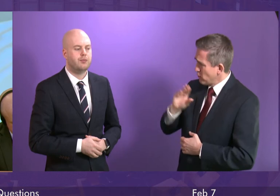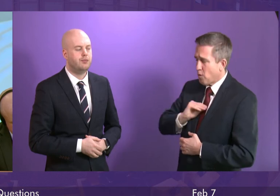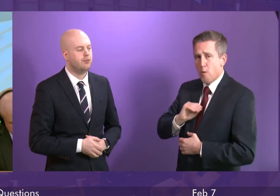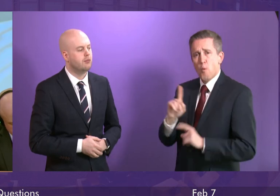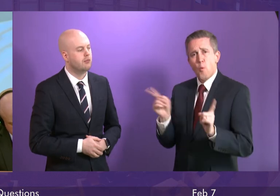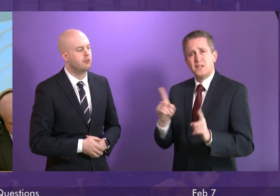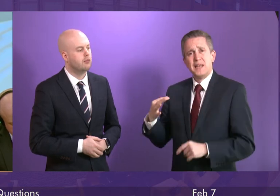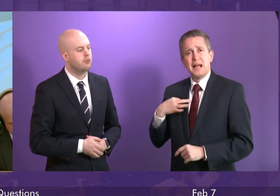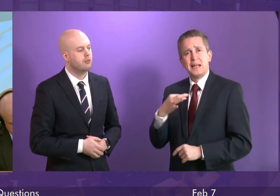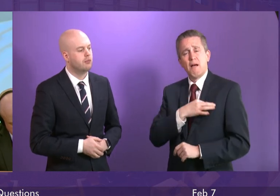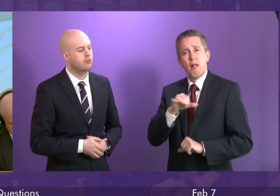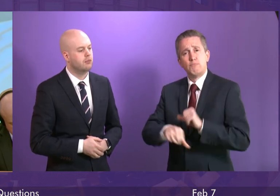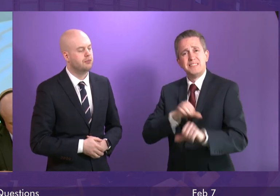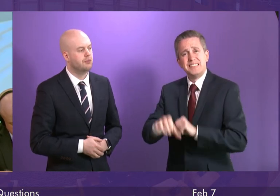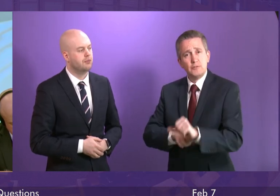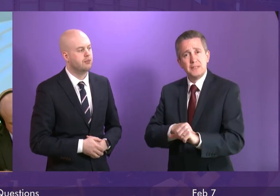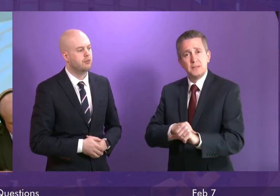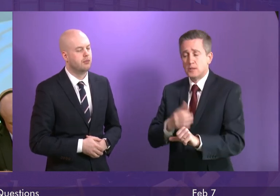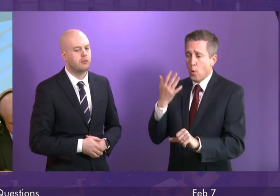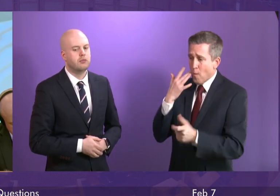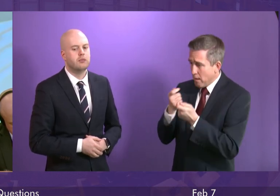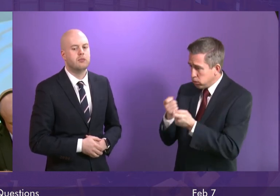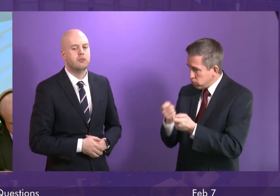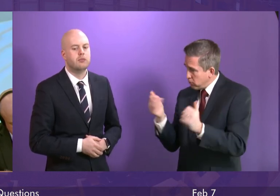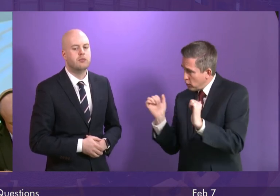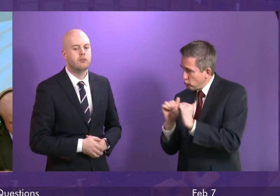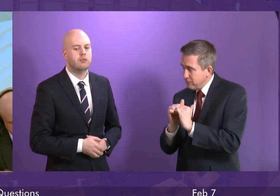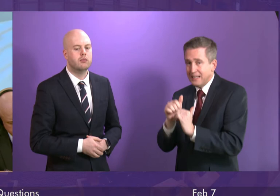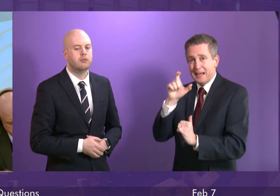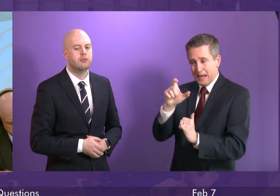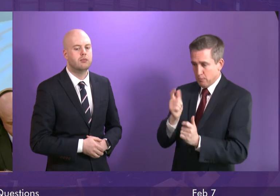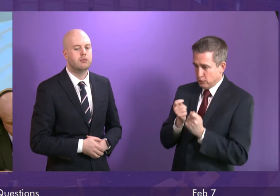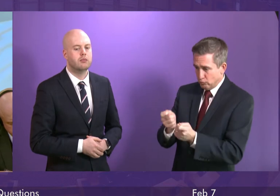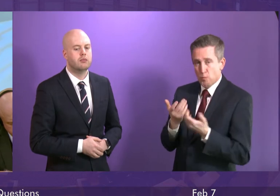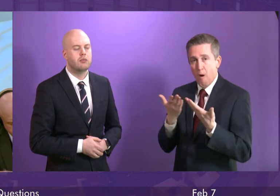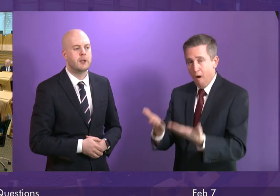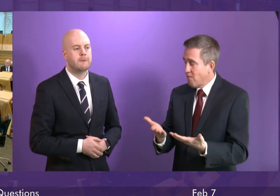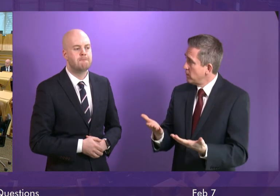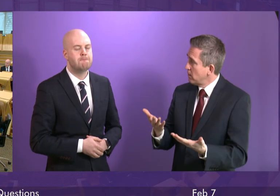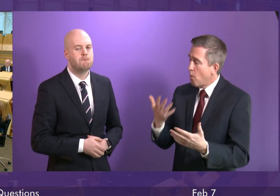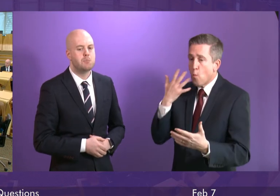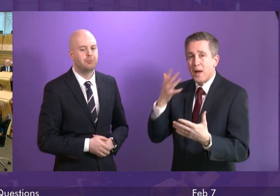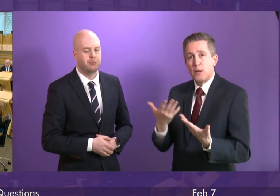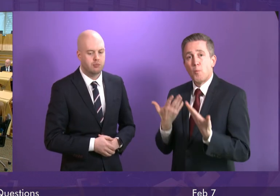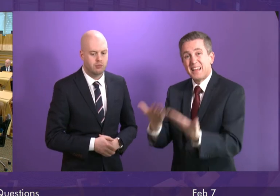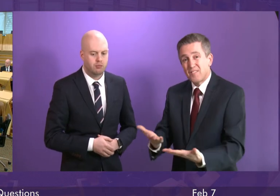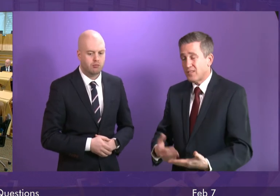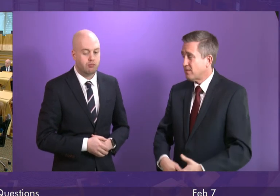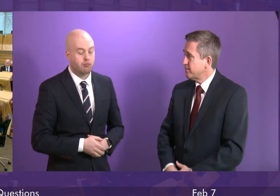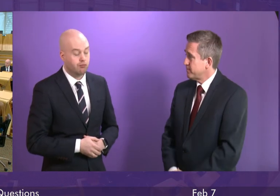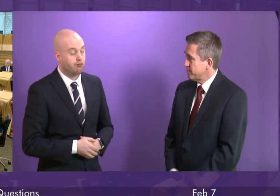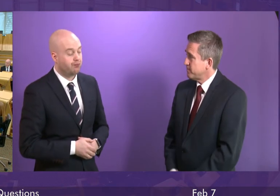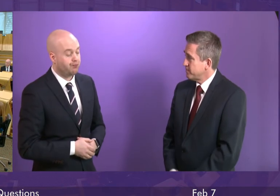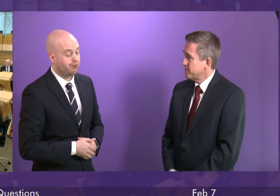procedure once Epidiolex is agreed as appropriate and investigate this delay? Deputy First Minister. Well, I